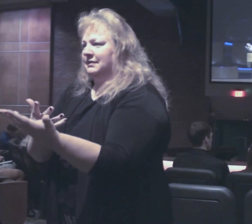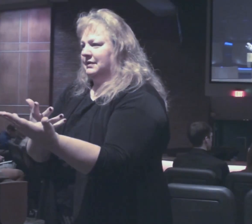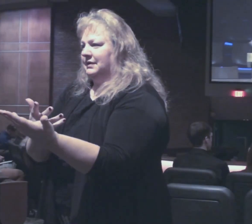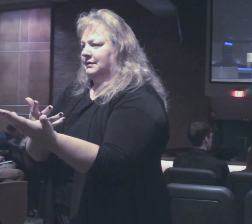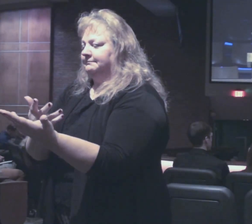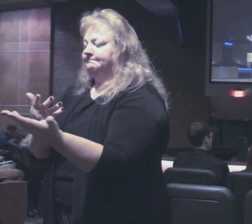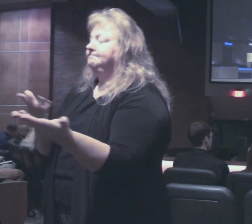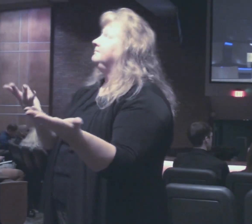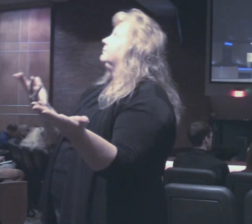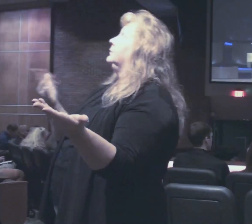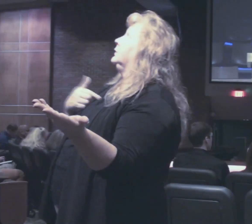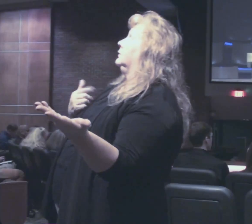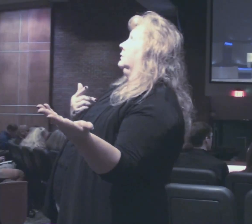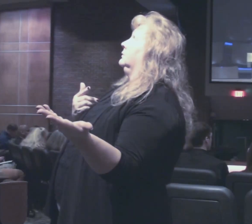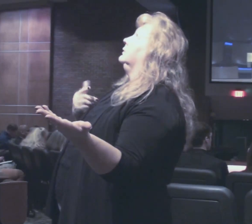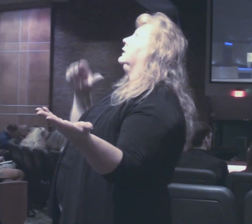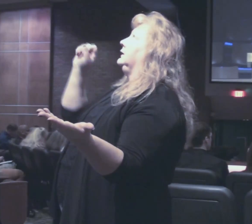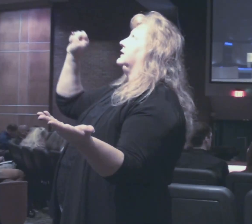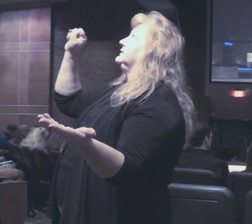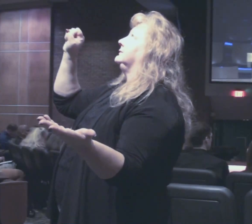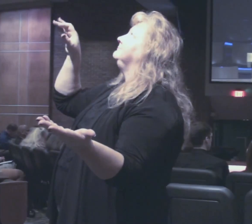available at his disposal